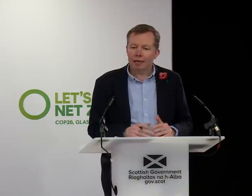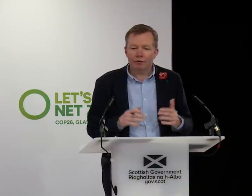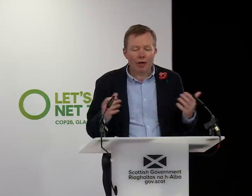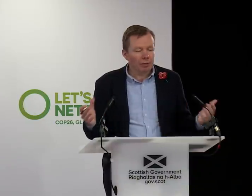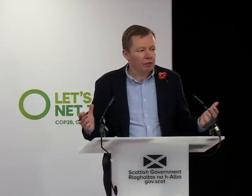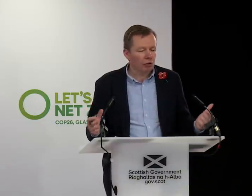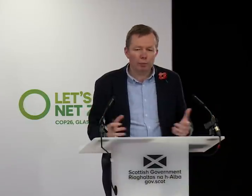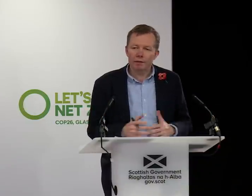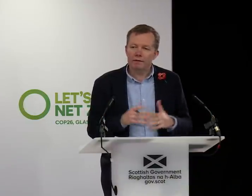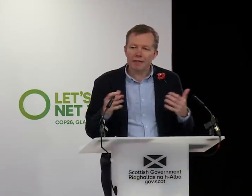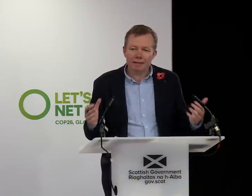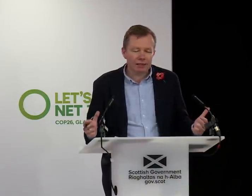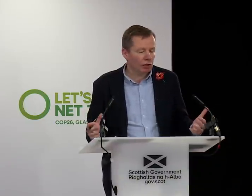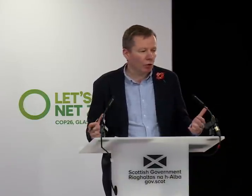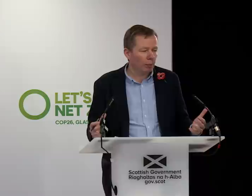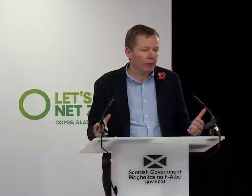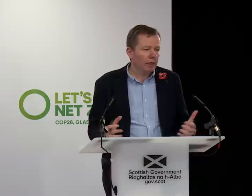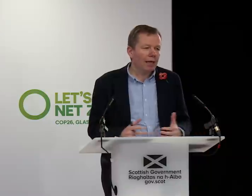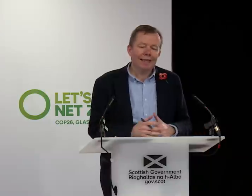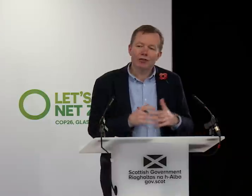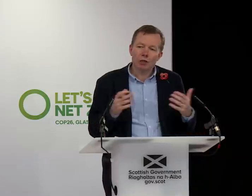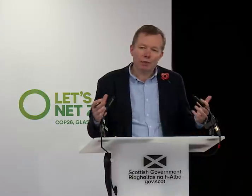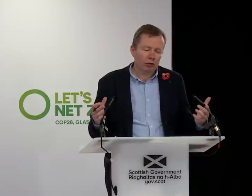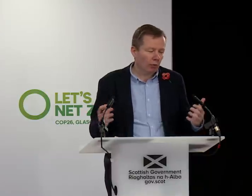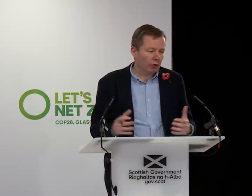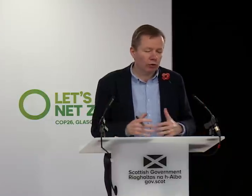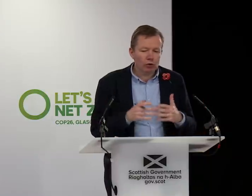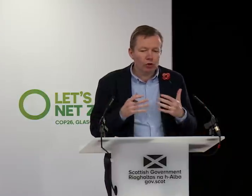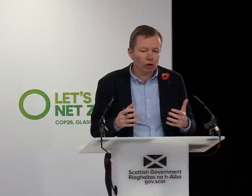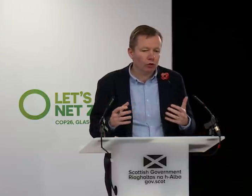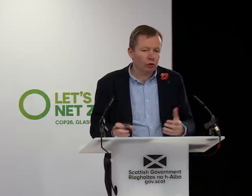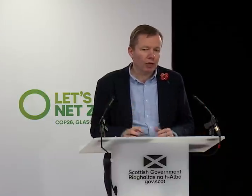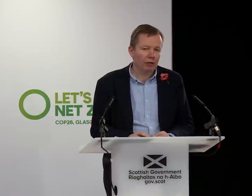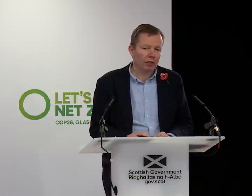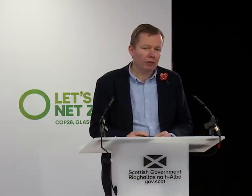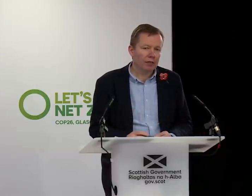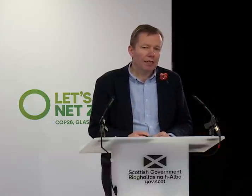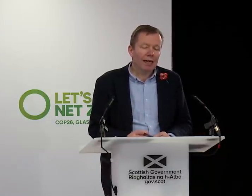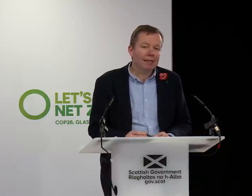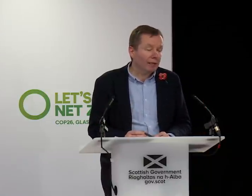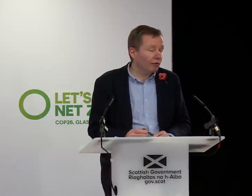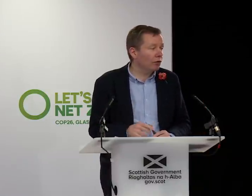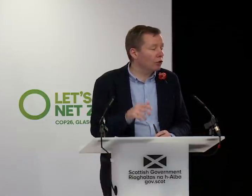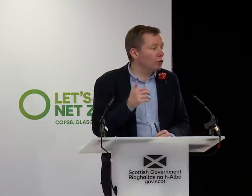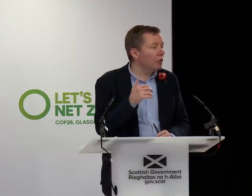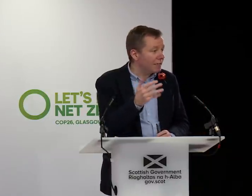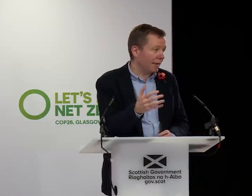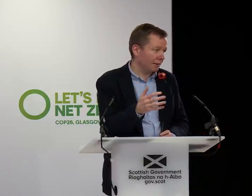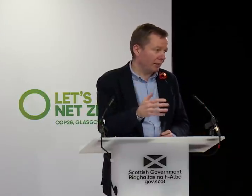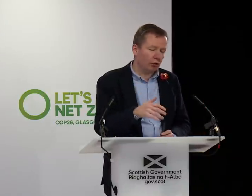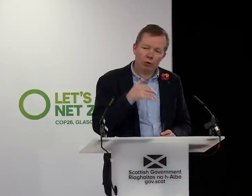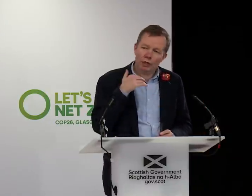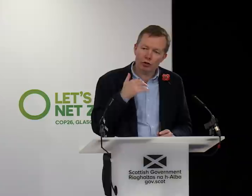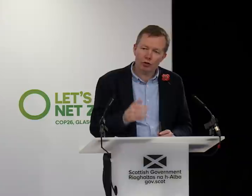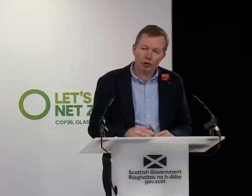And pharmacies are open. Dentists are open. And GPs are open. So just use the Health Service as if you needed